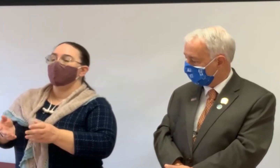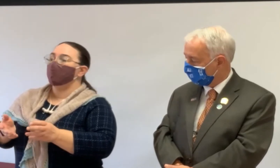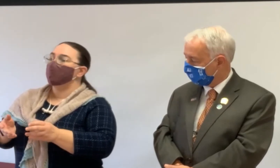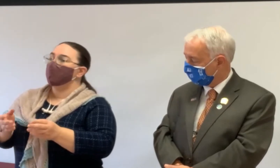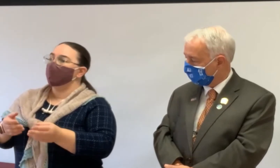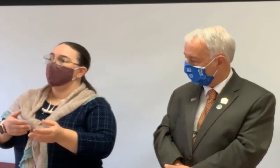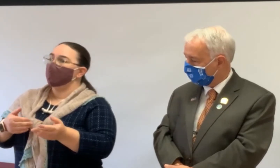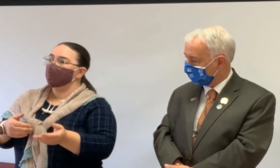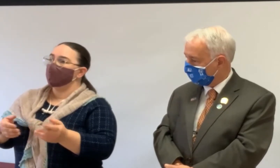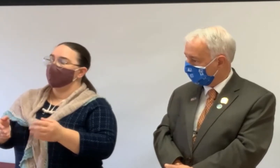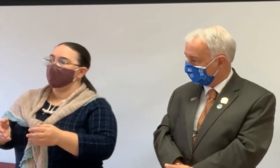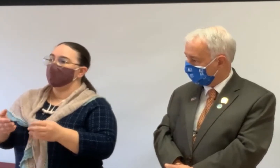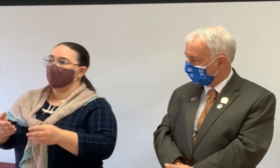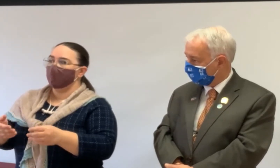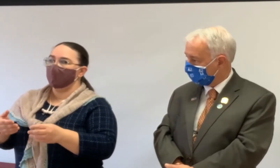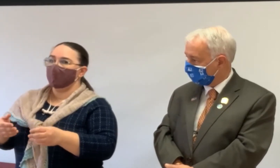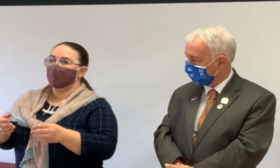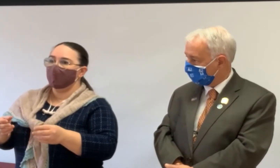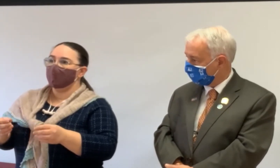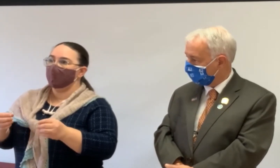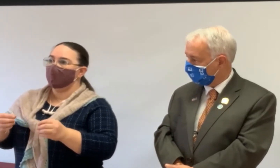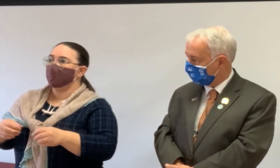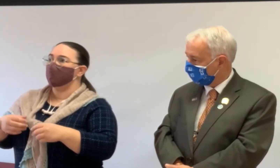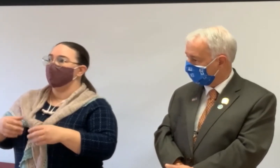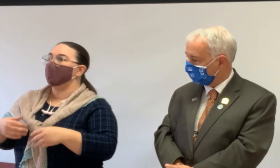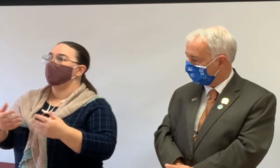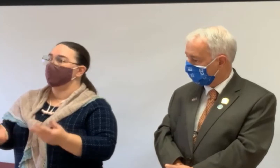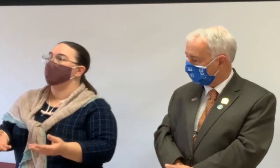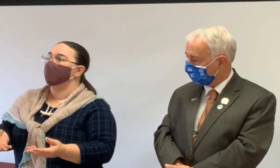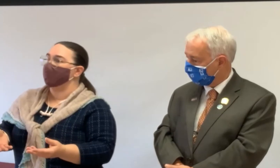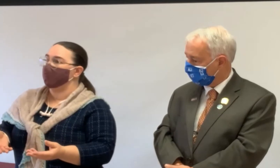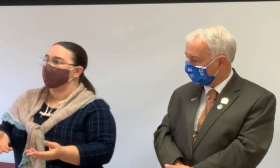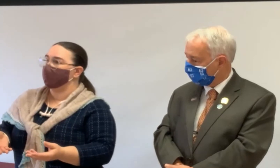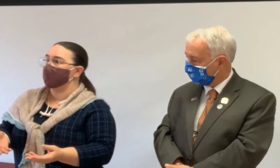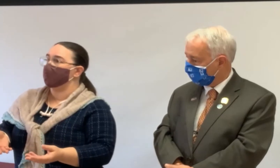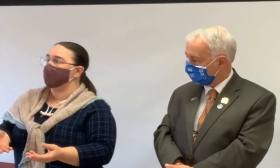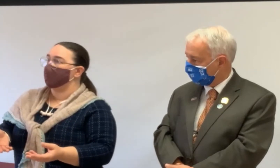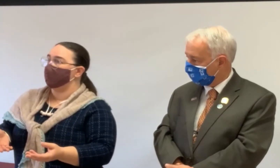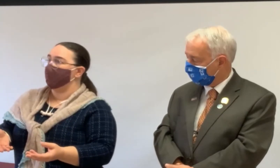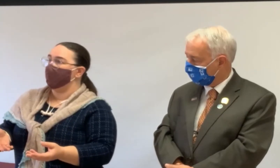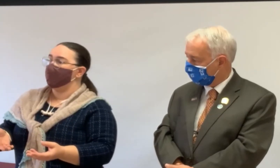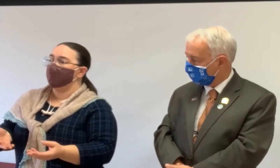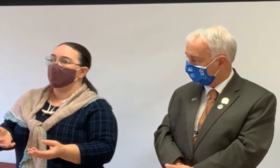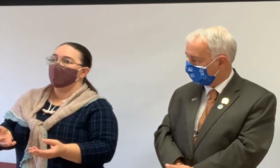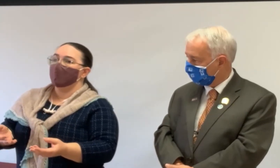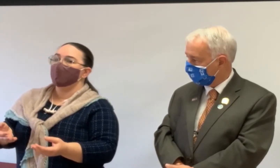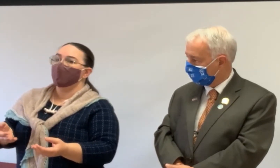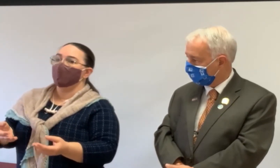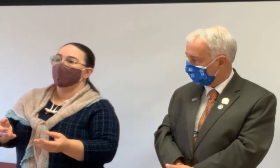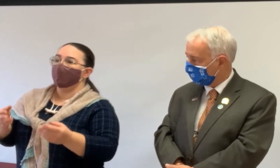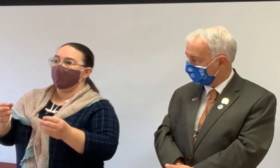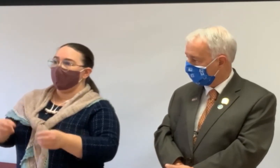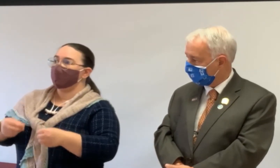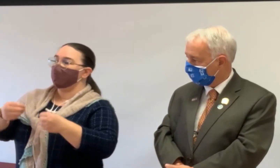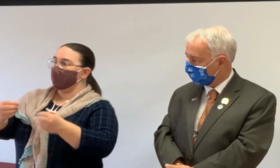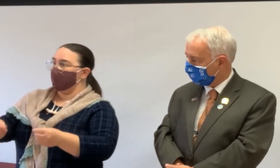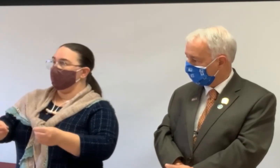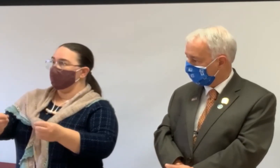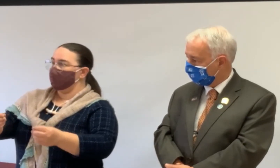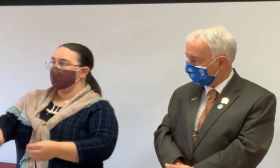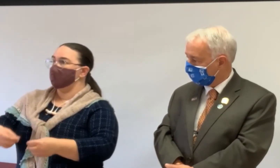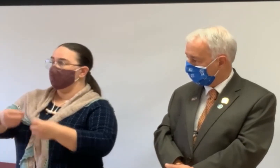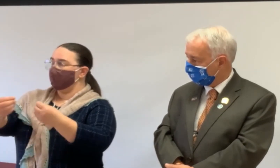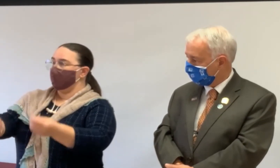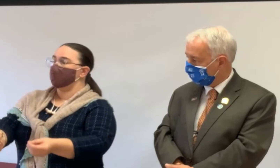You could also even use a reverse mortgage, as I mentioned, to buy another property potentially. So if that's the